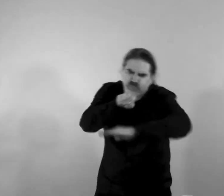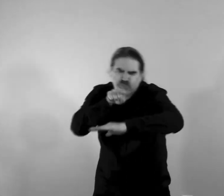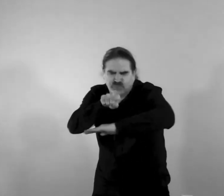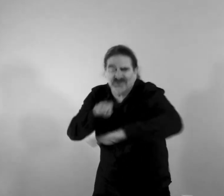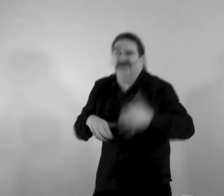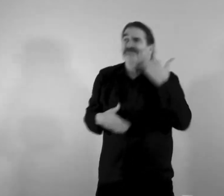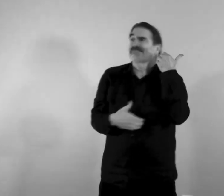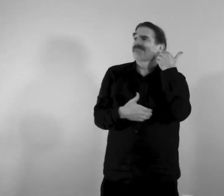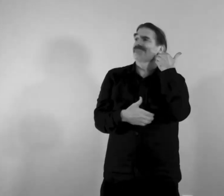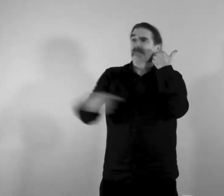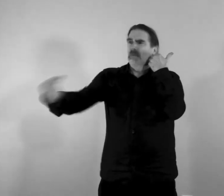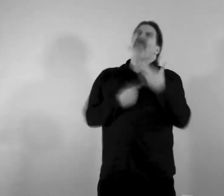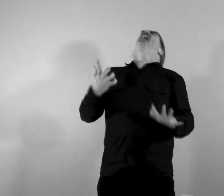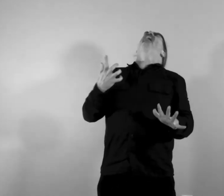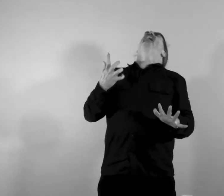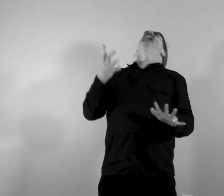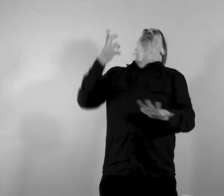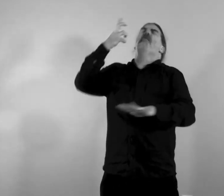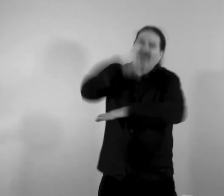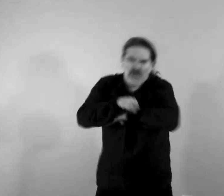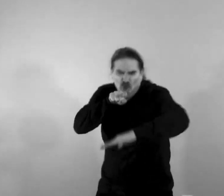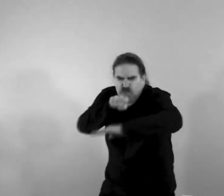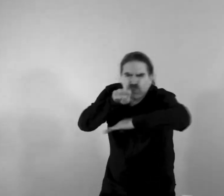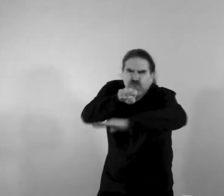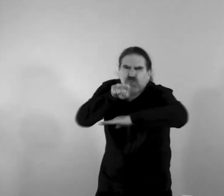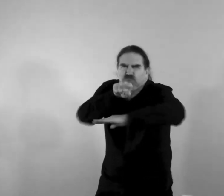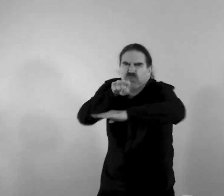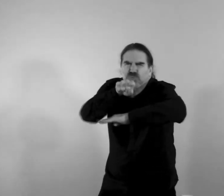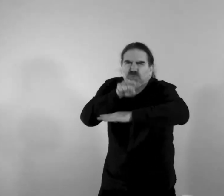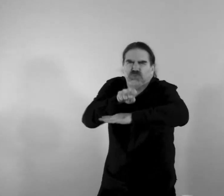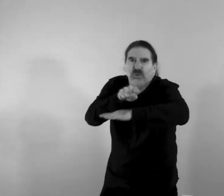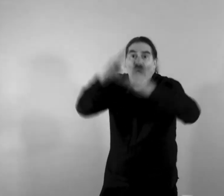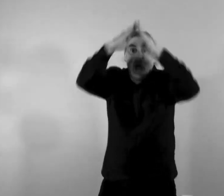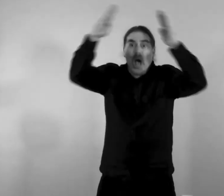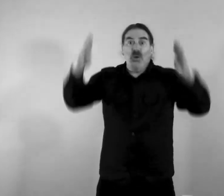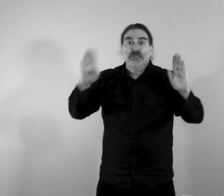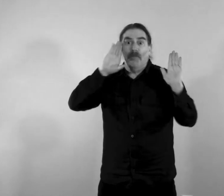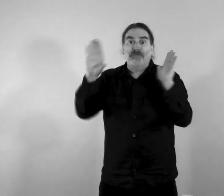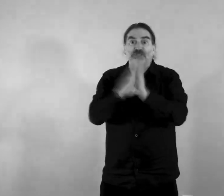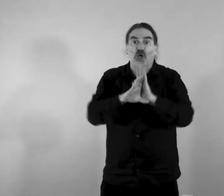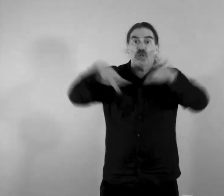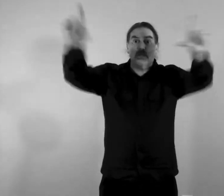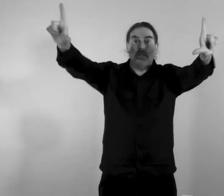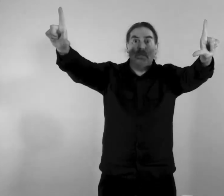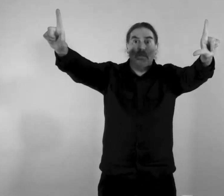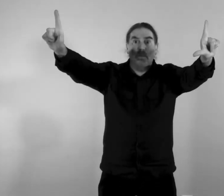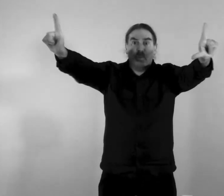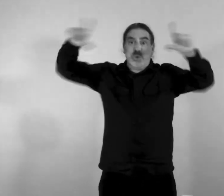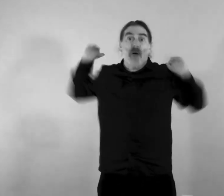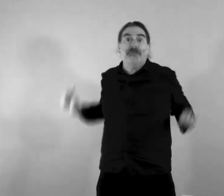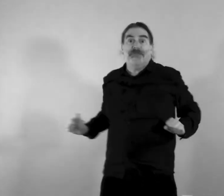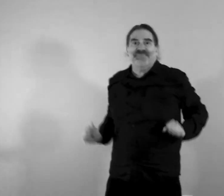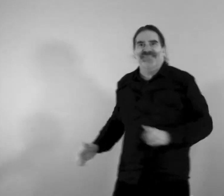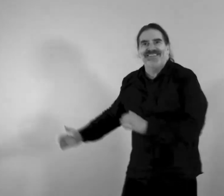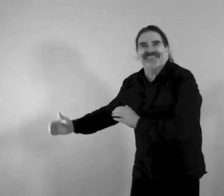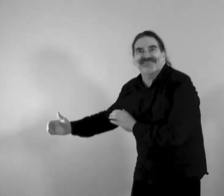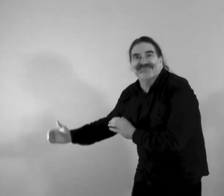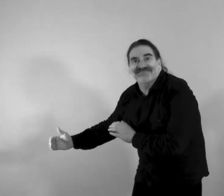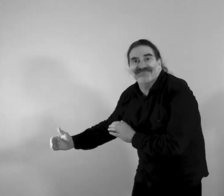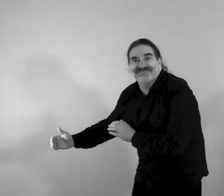A mother. Or a father. Towards the house. Towards the picture. Of the mom.